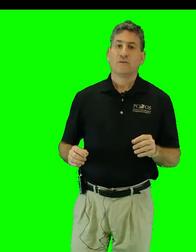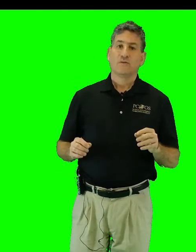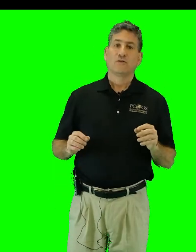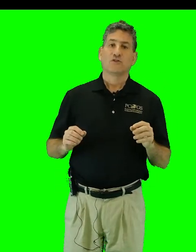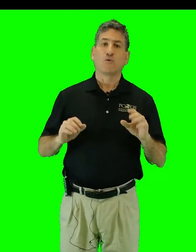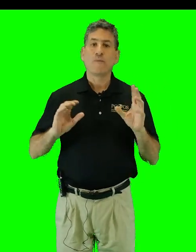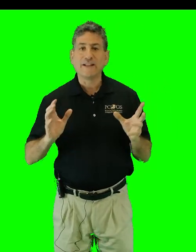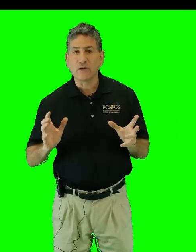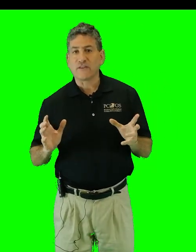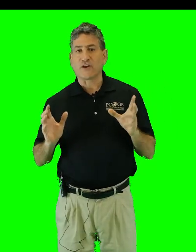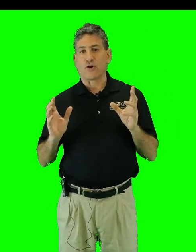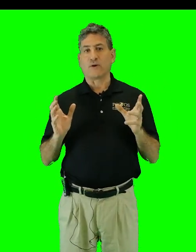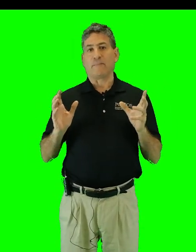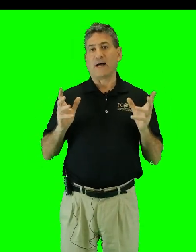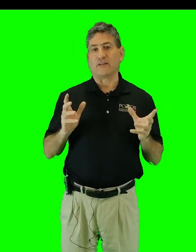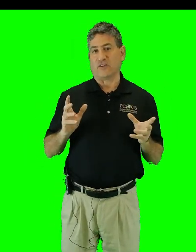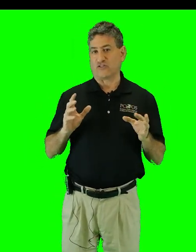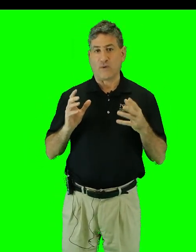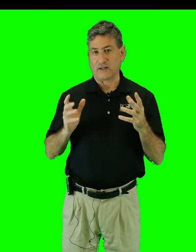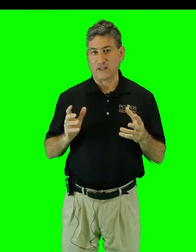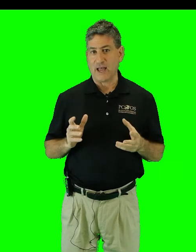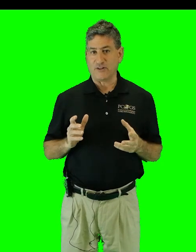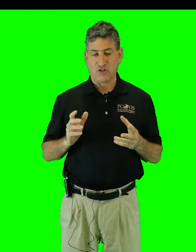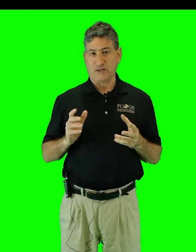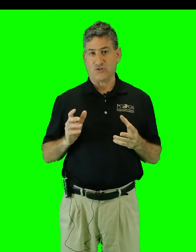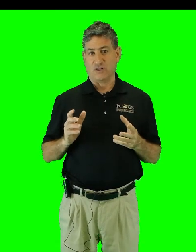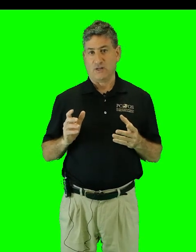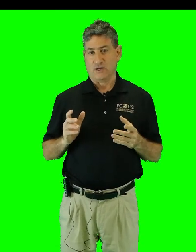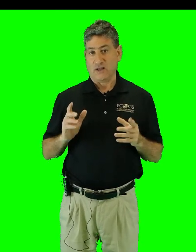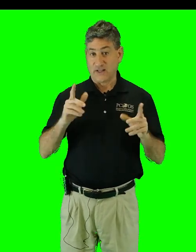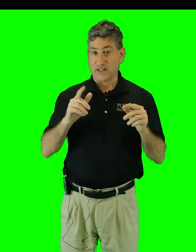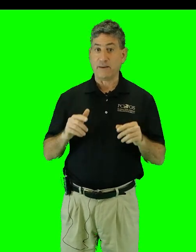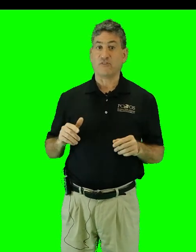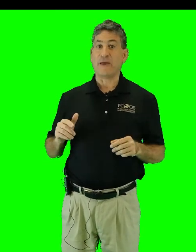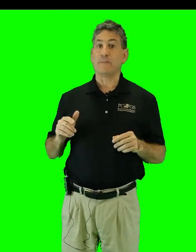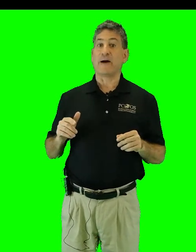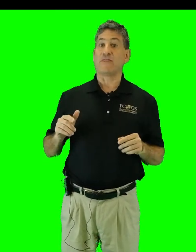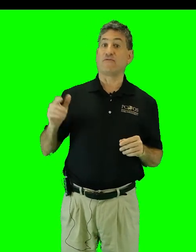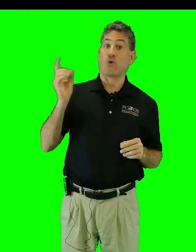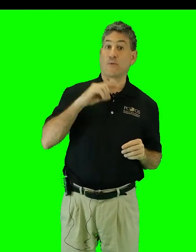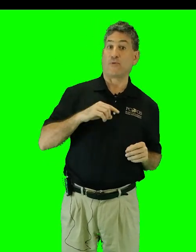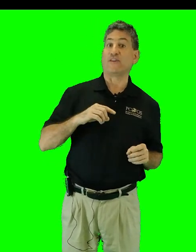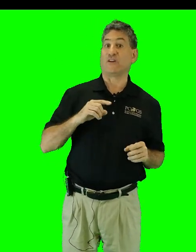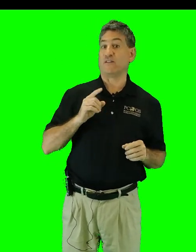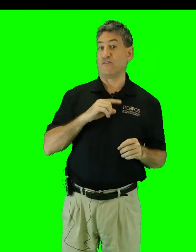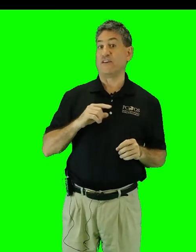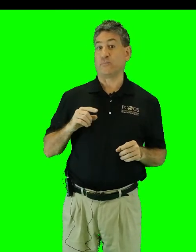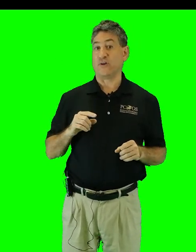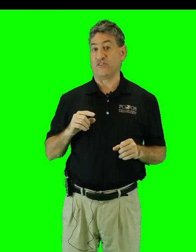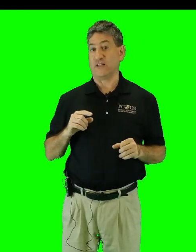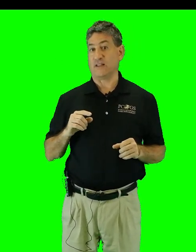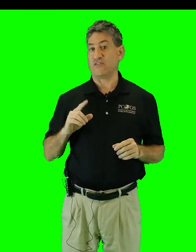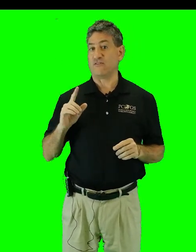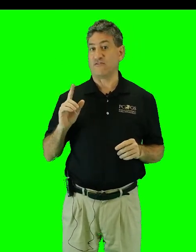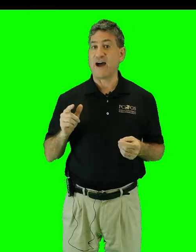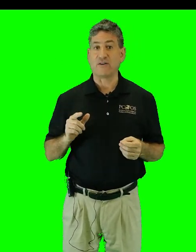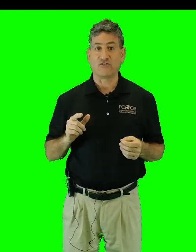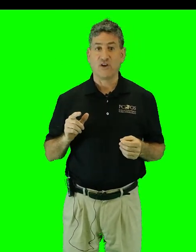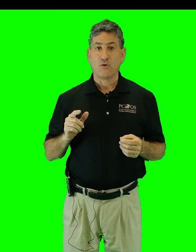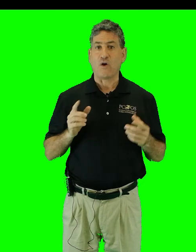So when we look at the current politics surrounding climate change and the claims made by the former president and vice president that the fires were